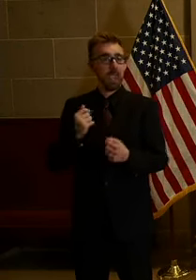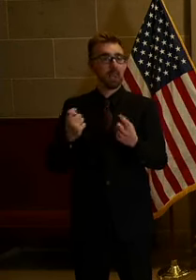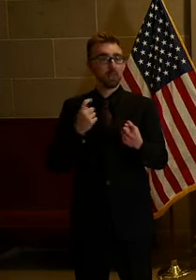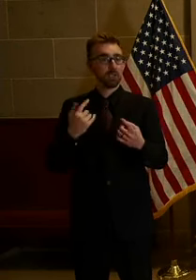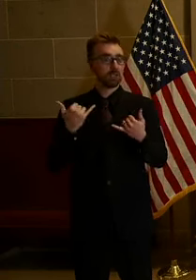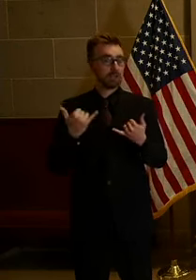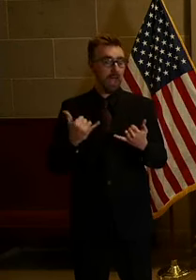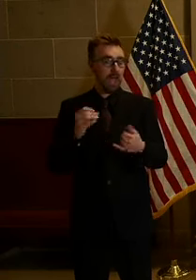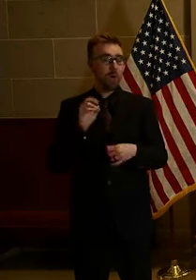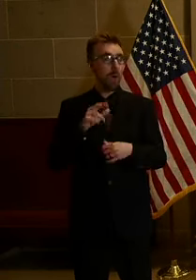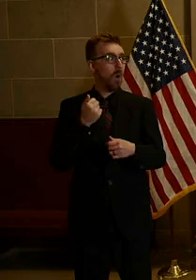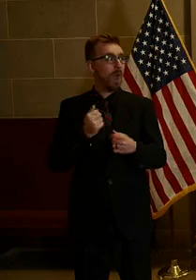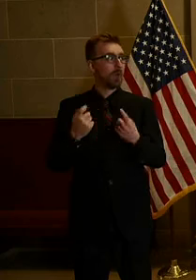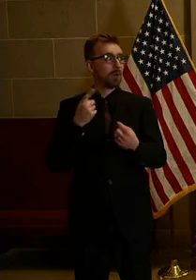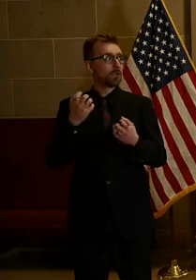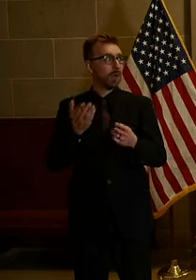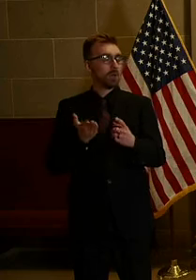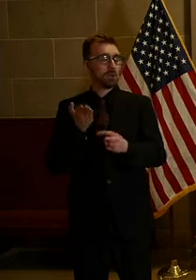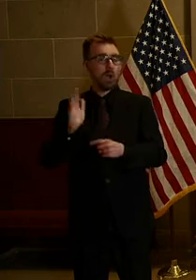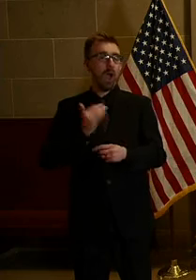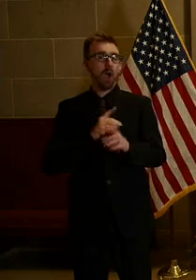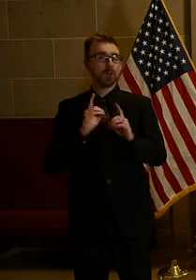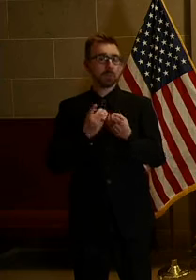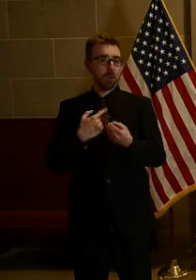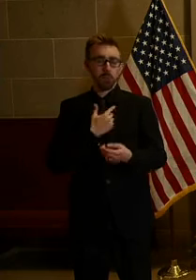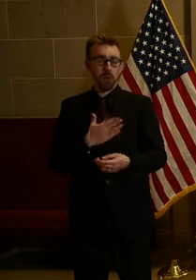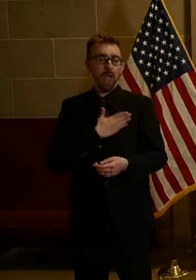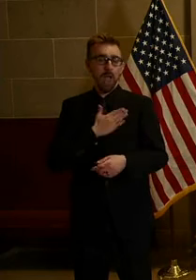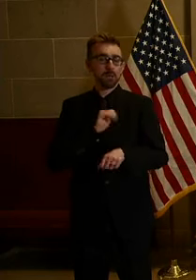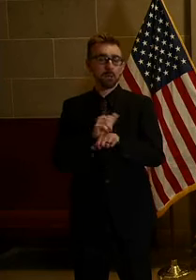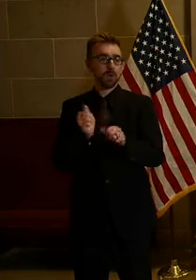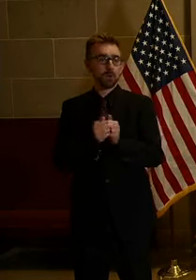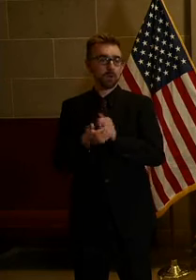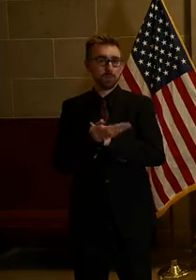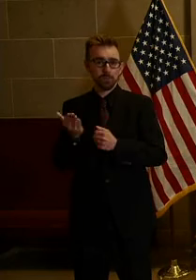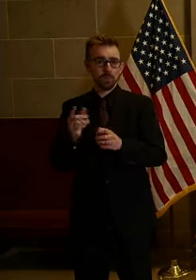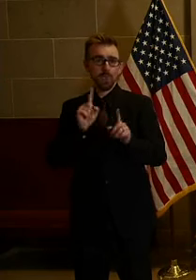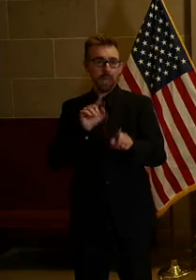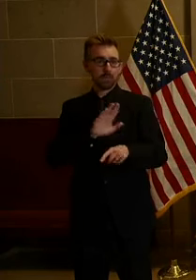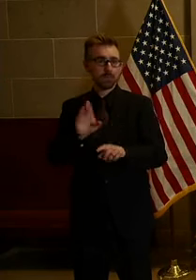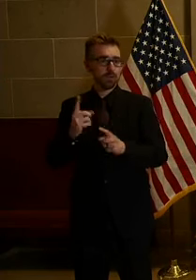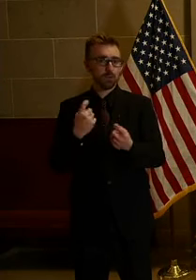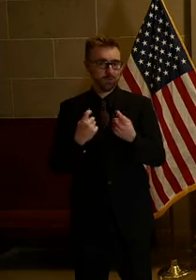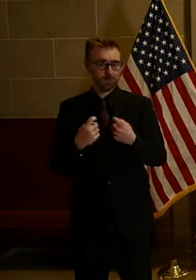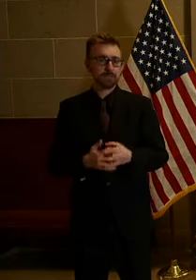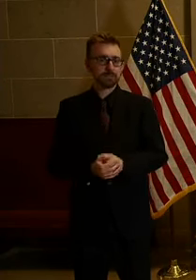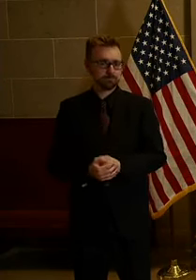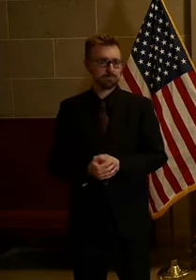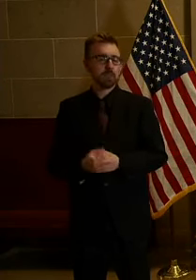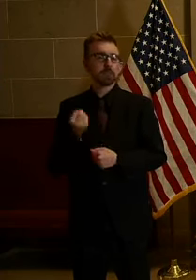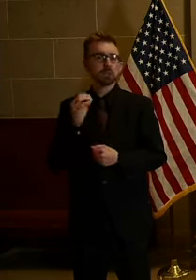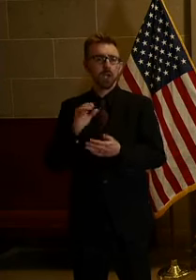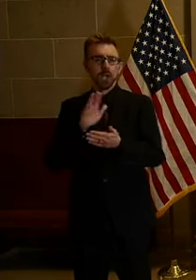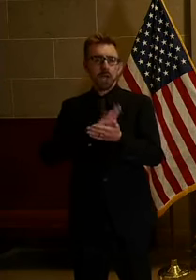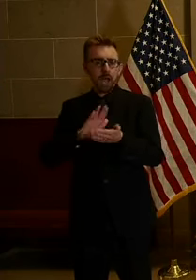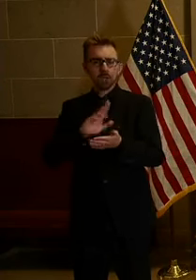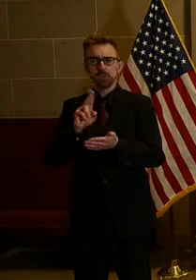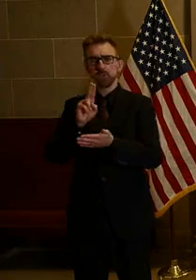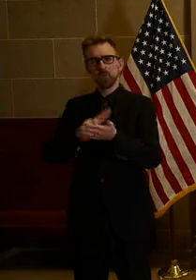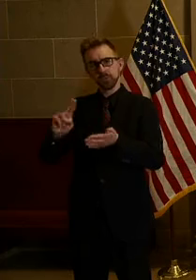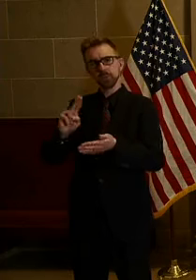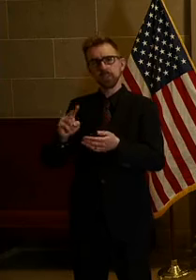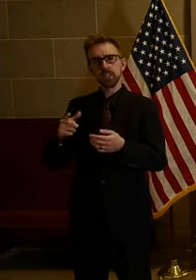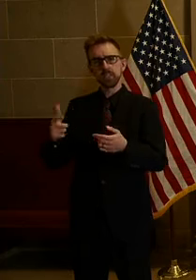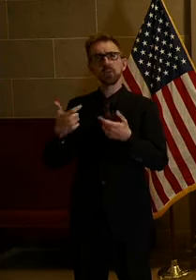now or any questions that you'd like to submit to our department. We're happy to work with you to answer your questions. Missouri's colleges and universities have played a